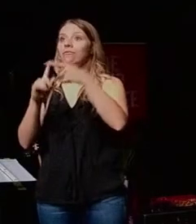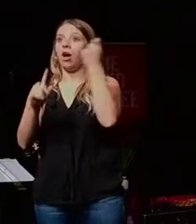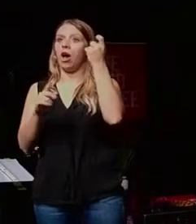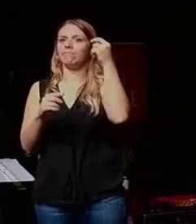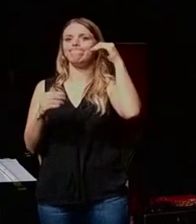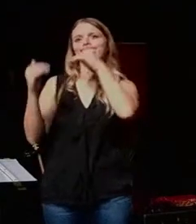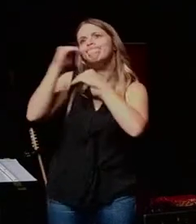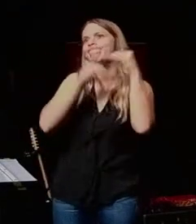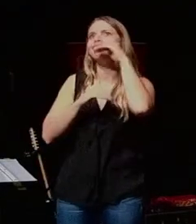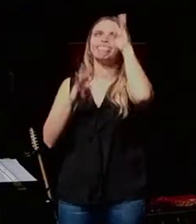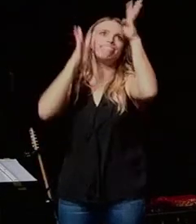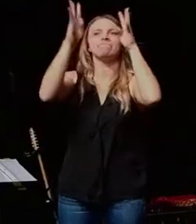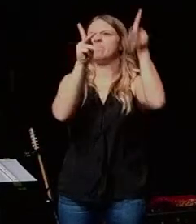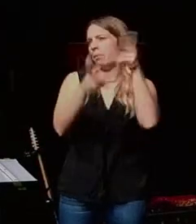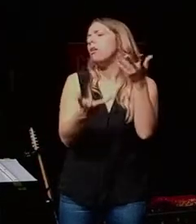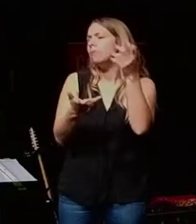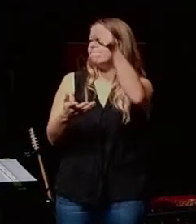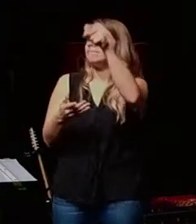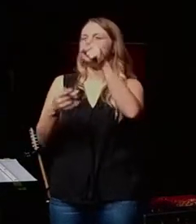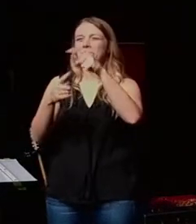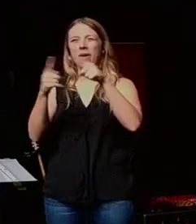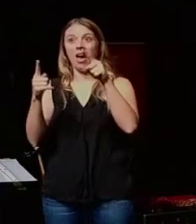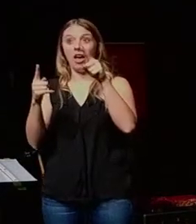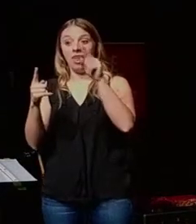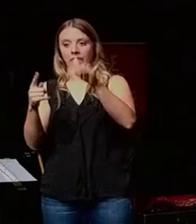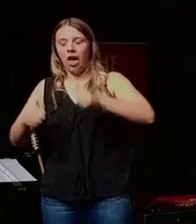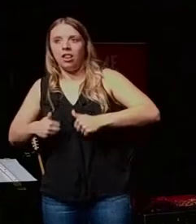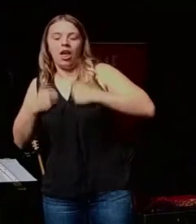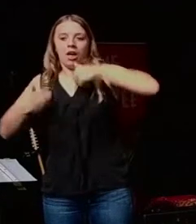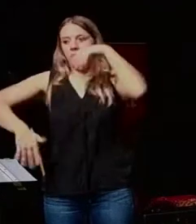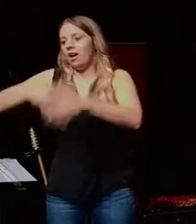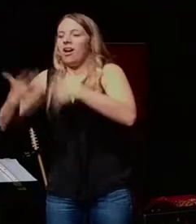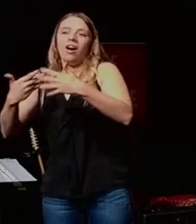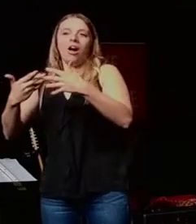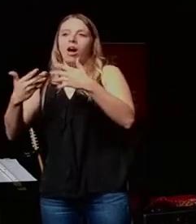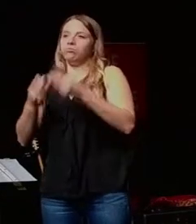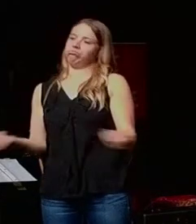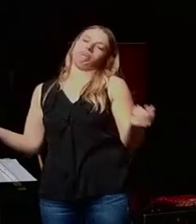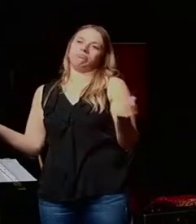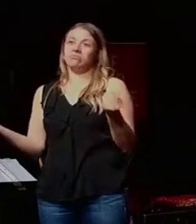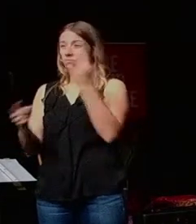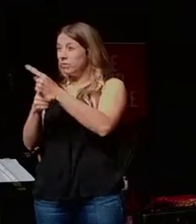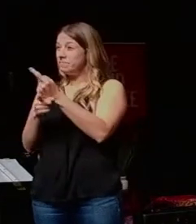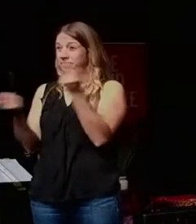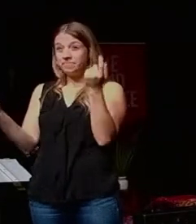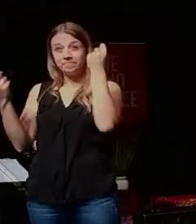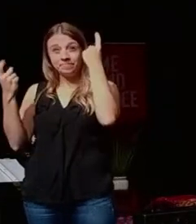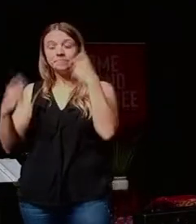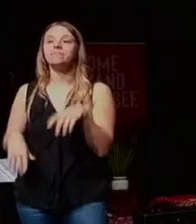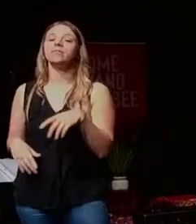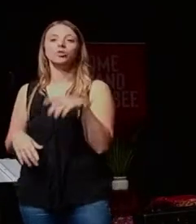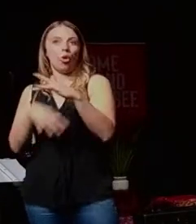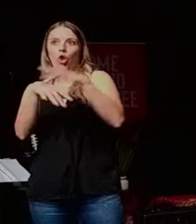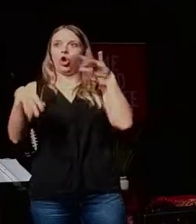right? But it takes the life out of the very thing that gave it birth. Does that make sense? So the early